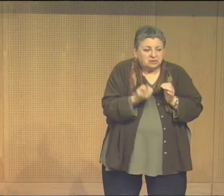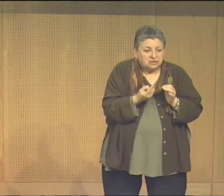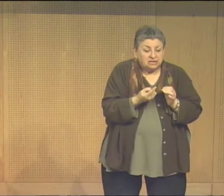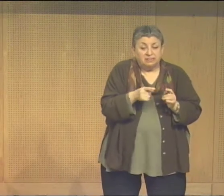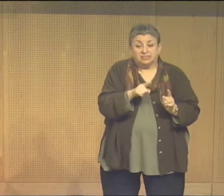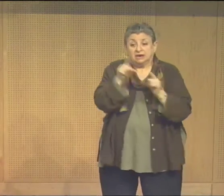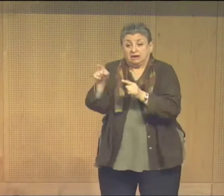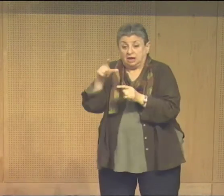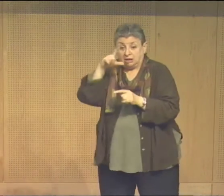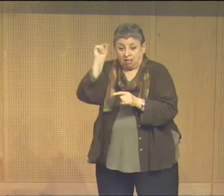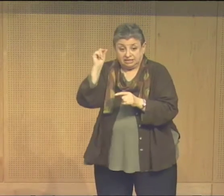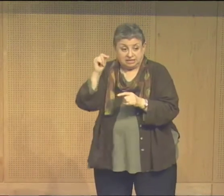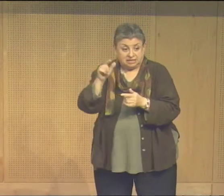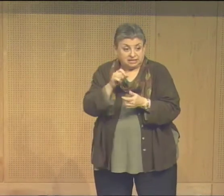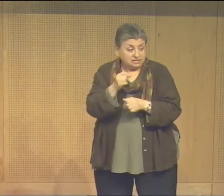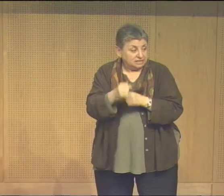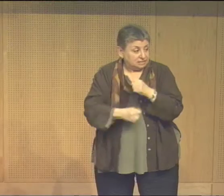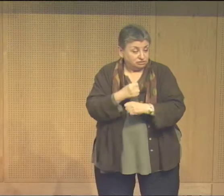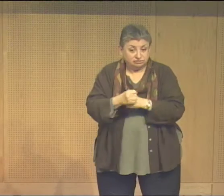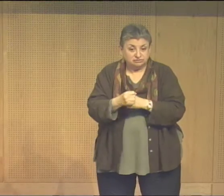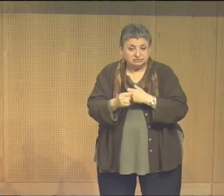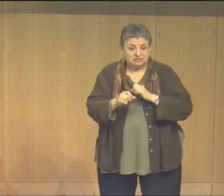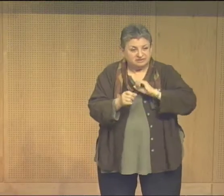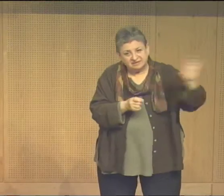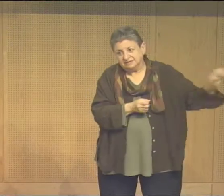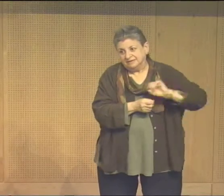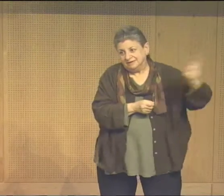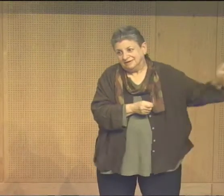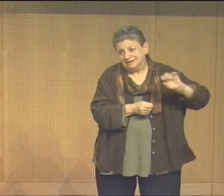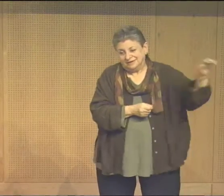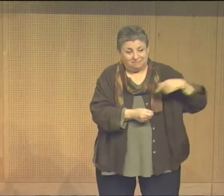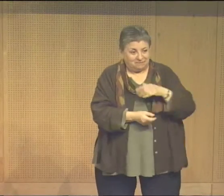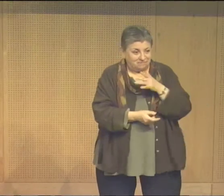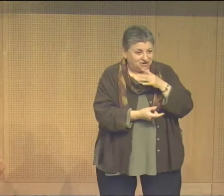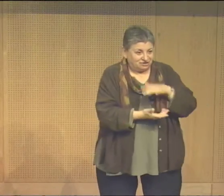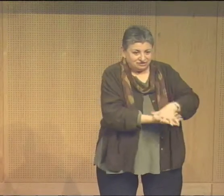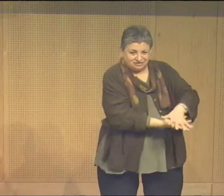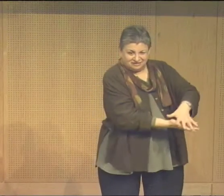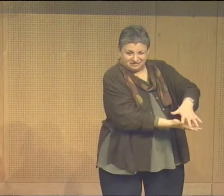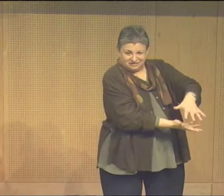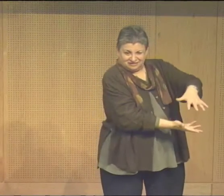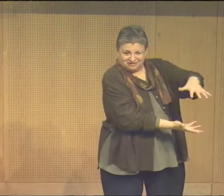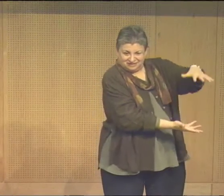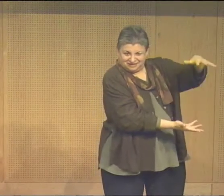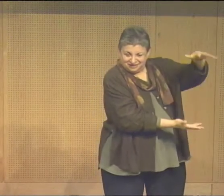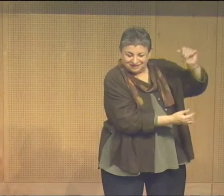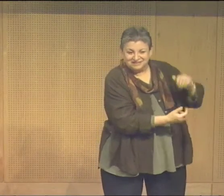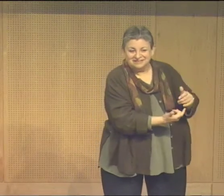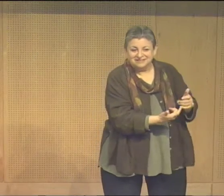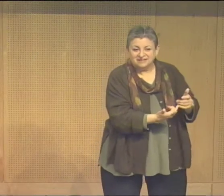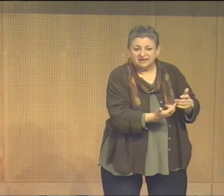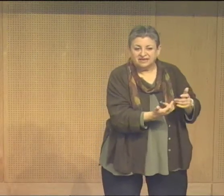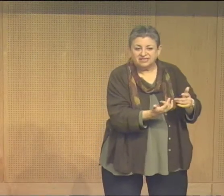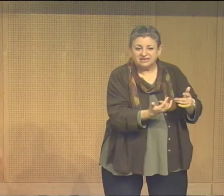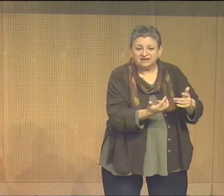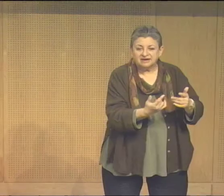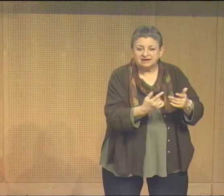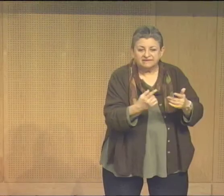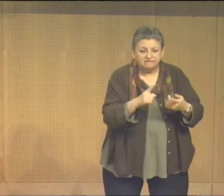people my family only and then when I went to Gallaudet during those years I went nuts and sent tons of them and my mother has kept them